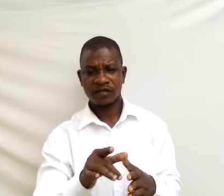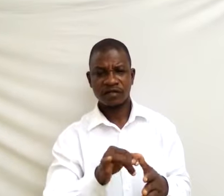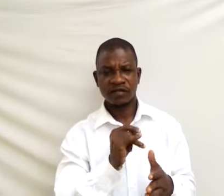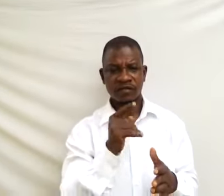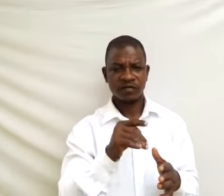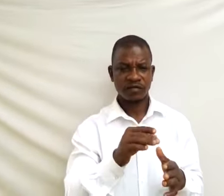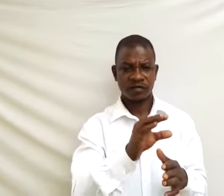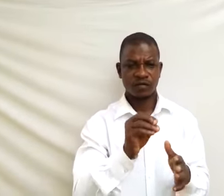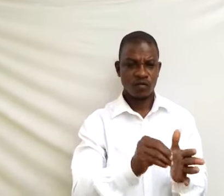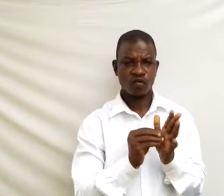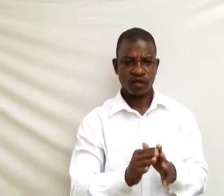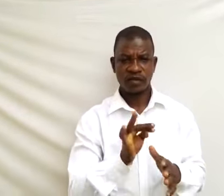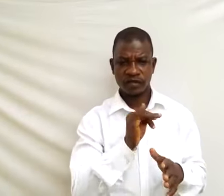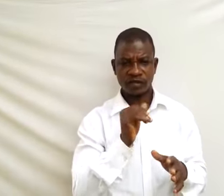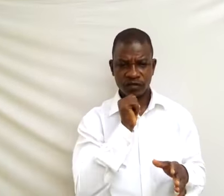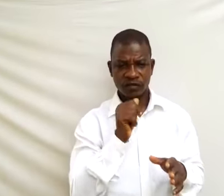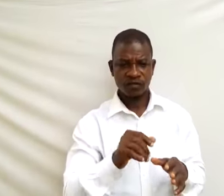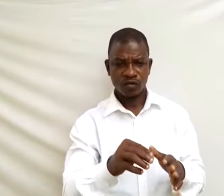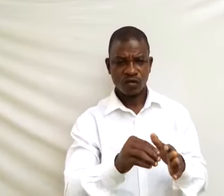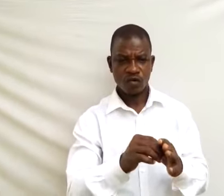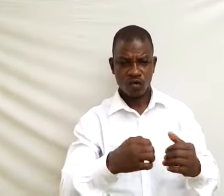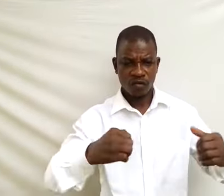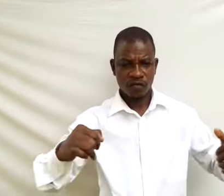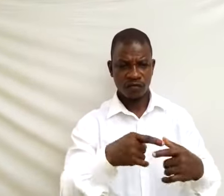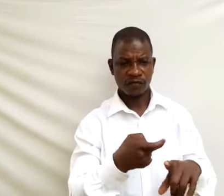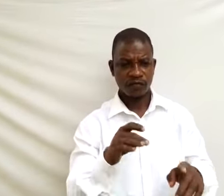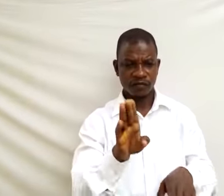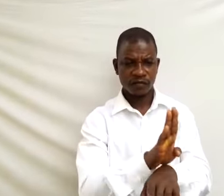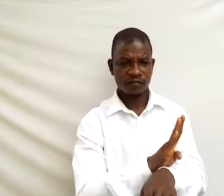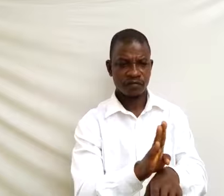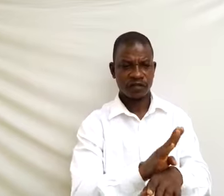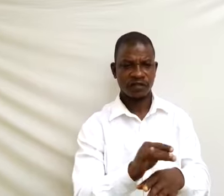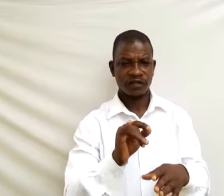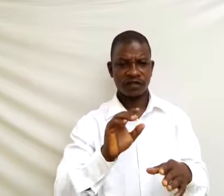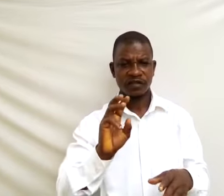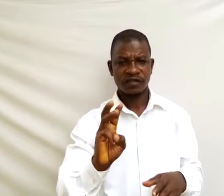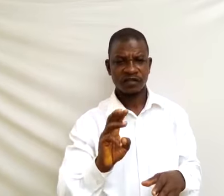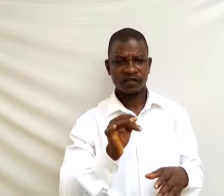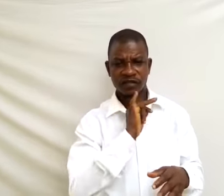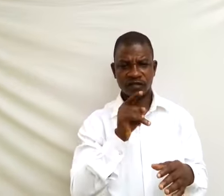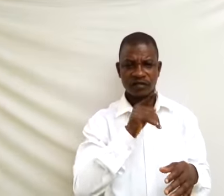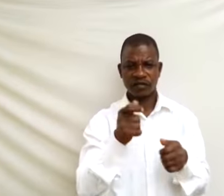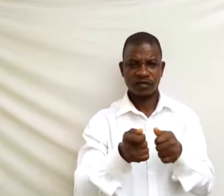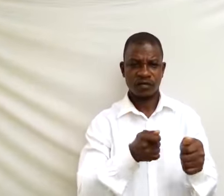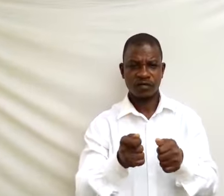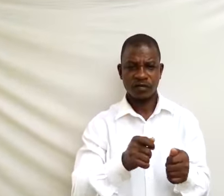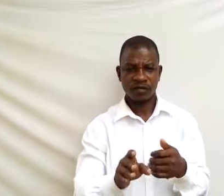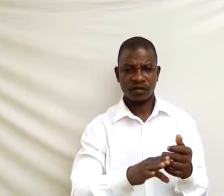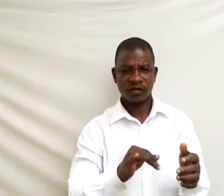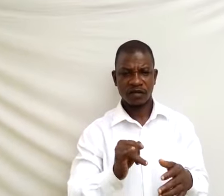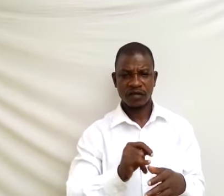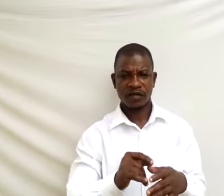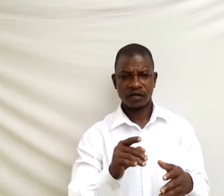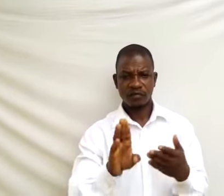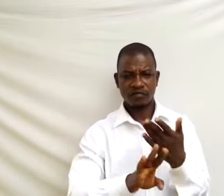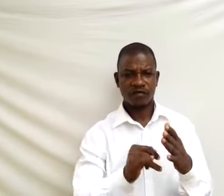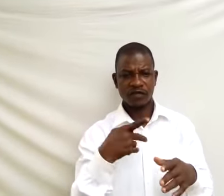separated from the business. Six, the business is controlled and managed by the sole